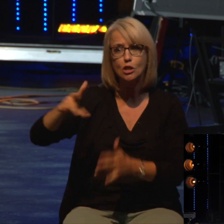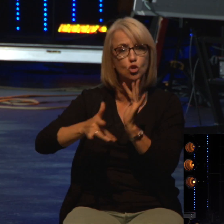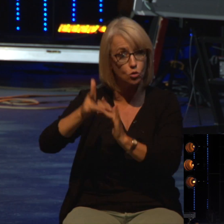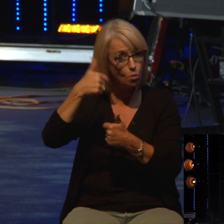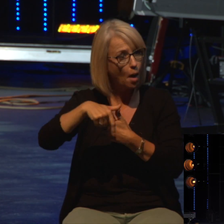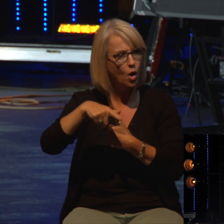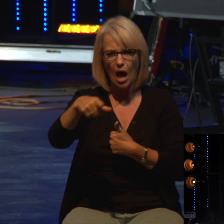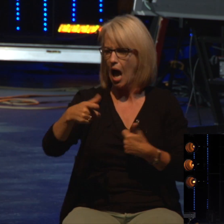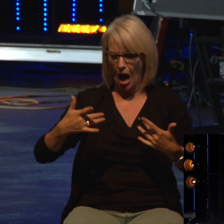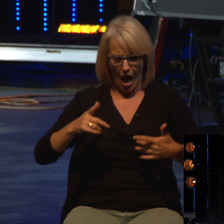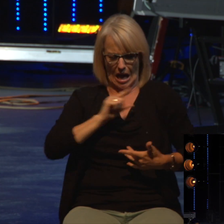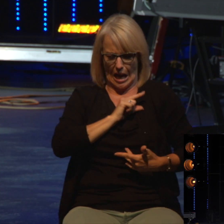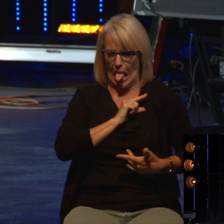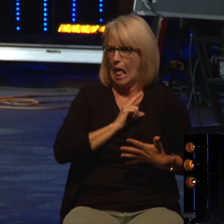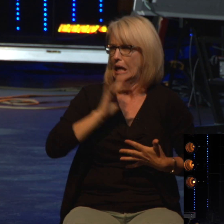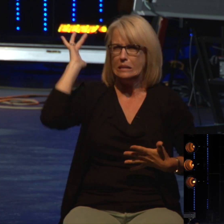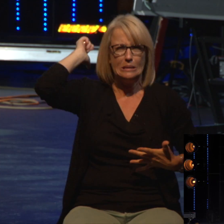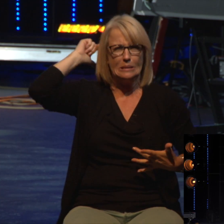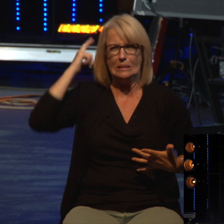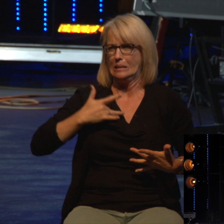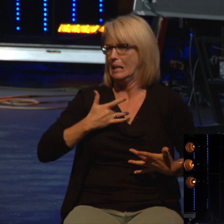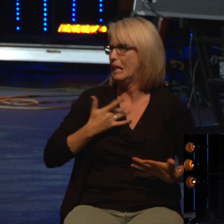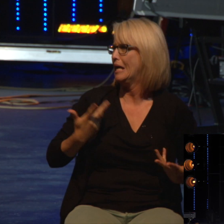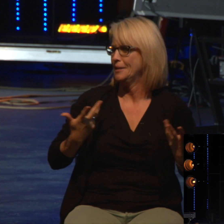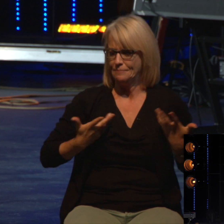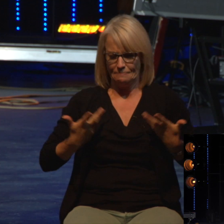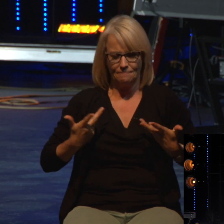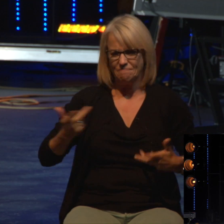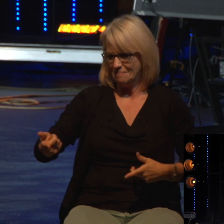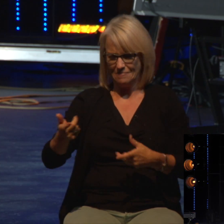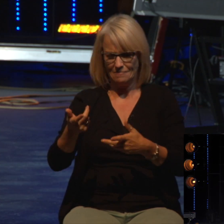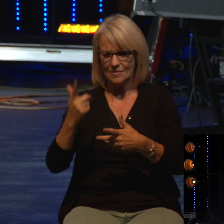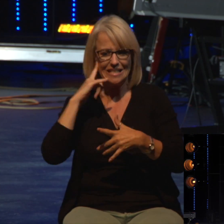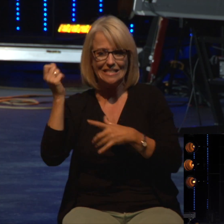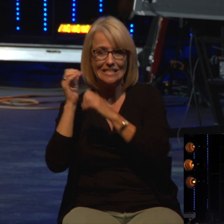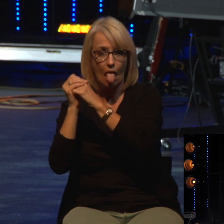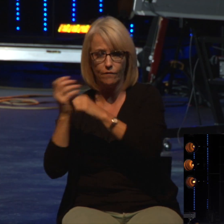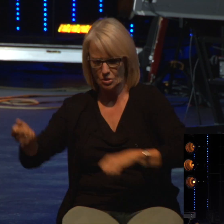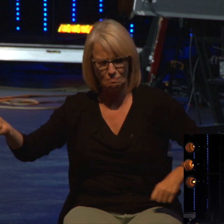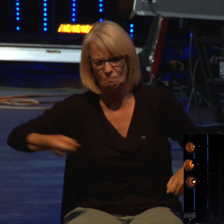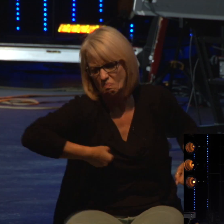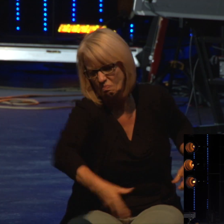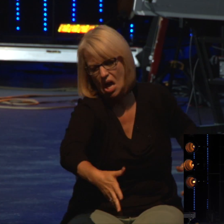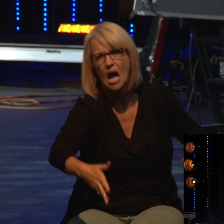coins of the betrayal into the temple and said, I have sinned in that I have betrayed innocent blood.